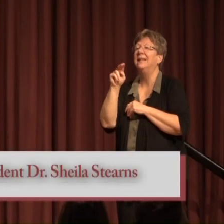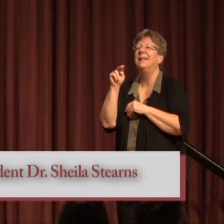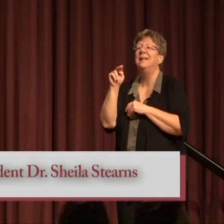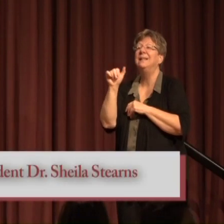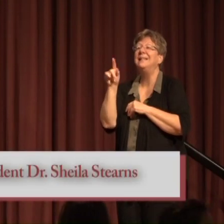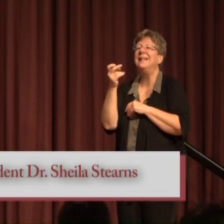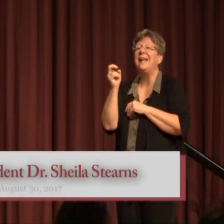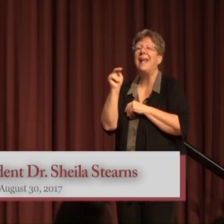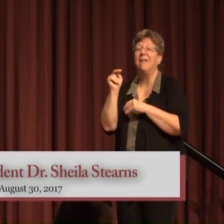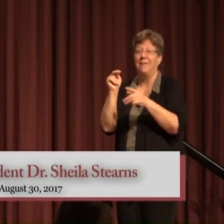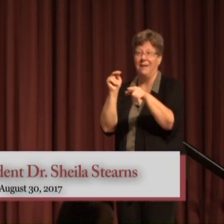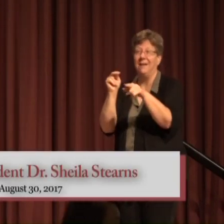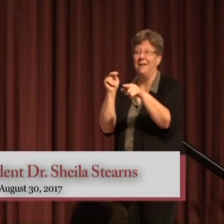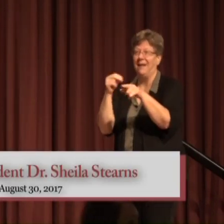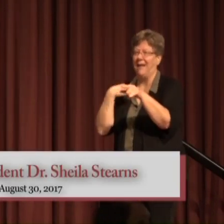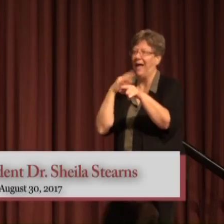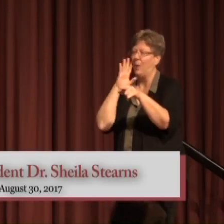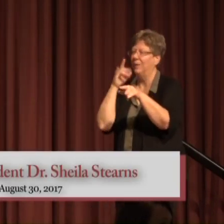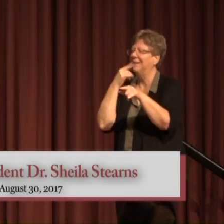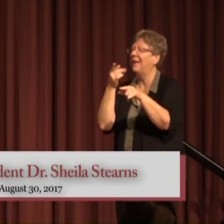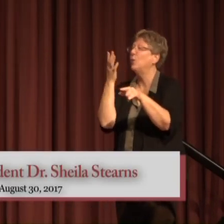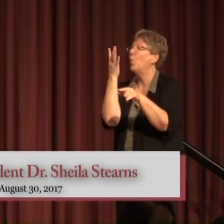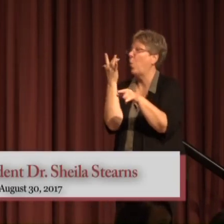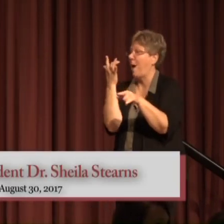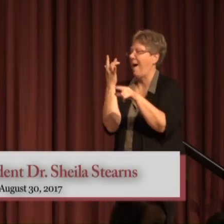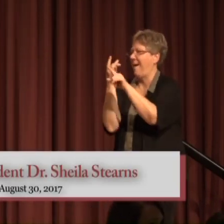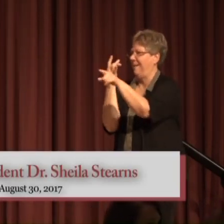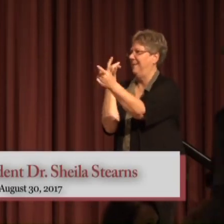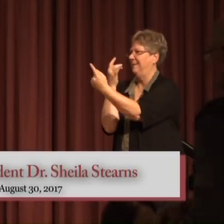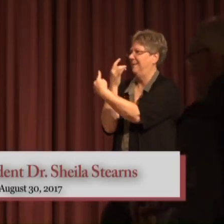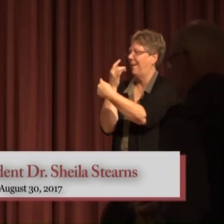you're making your way up here I'll tell you why he's coming up too